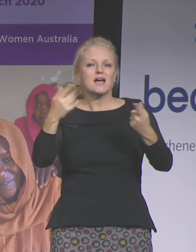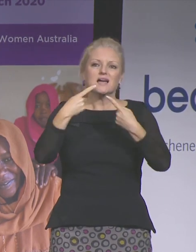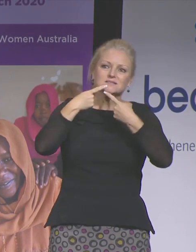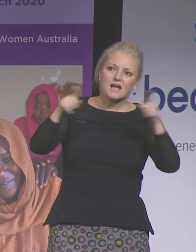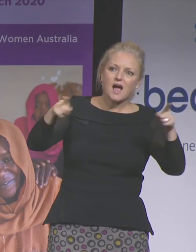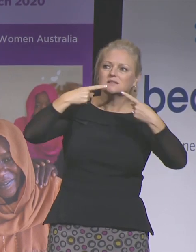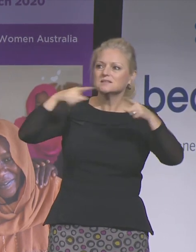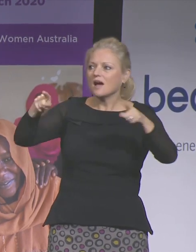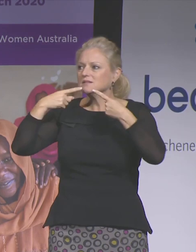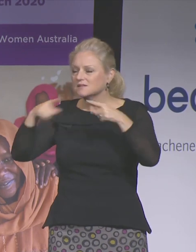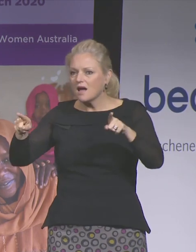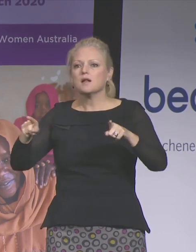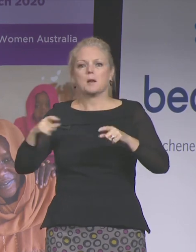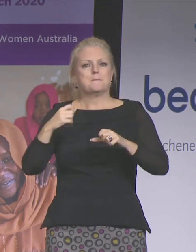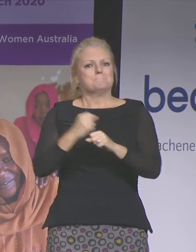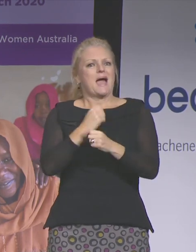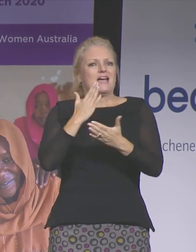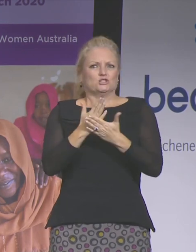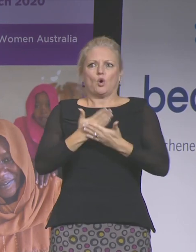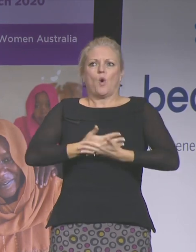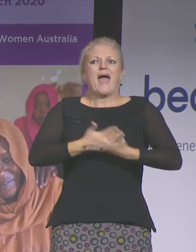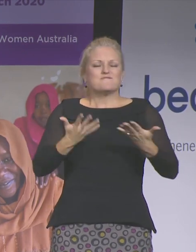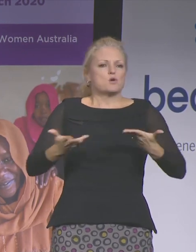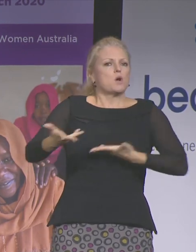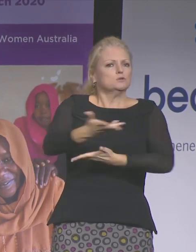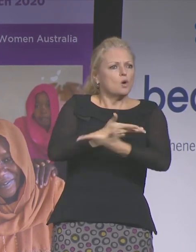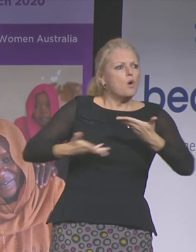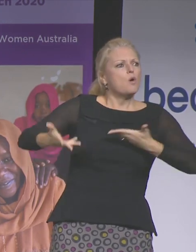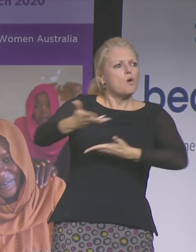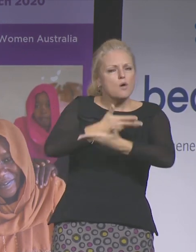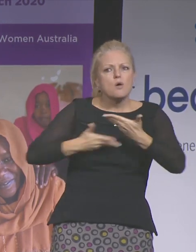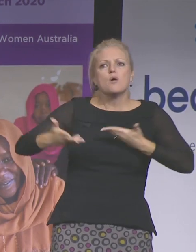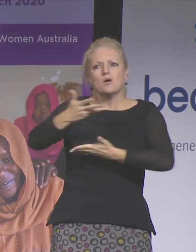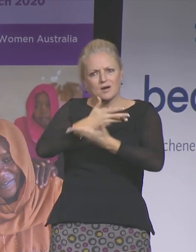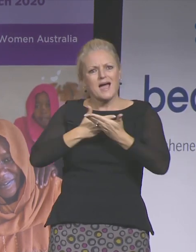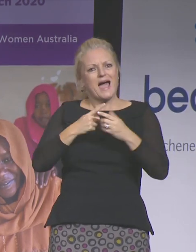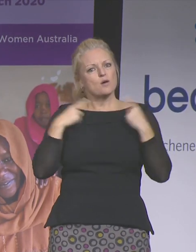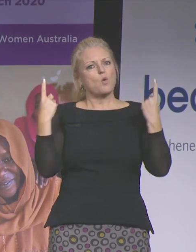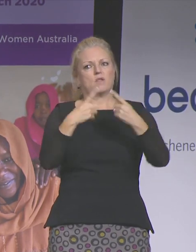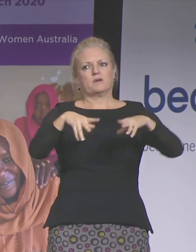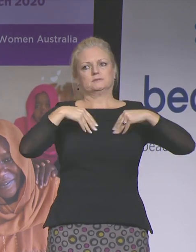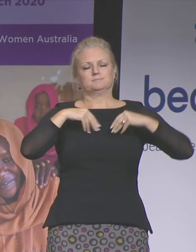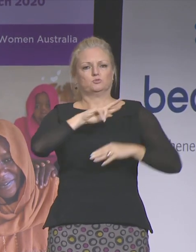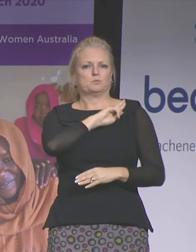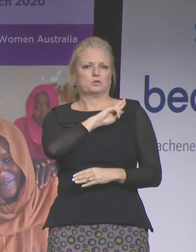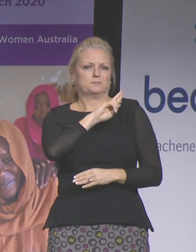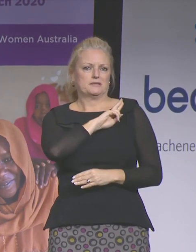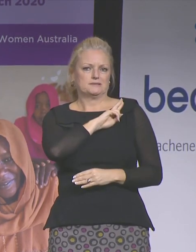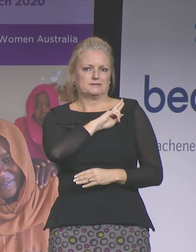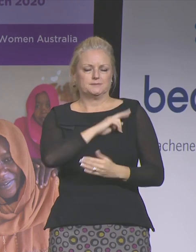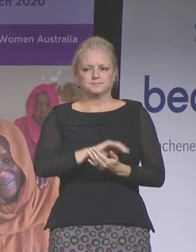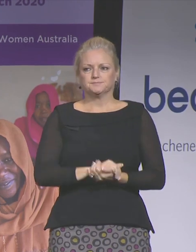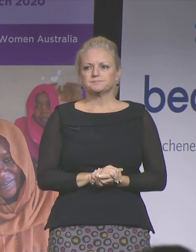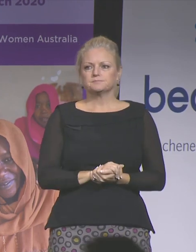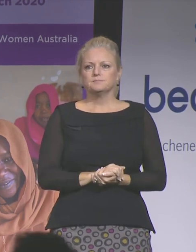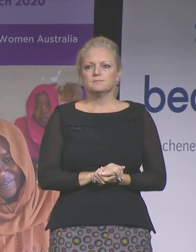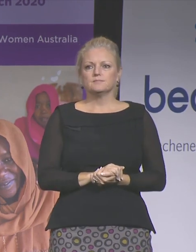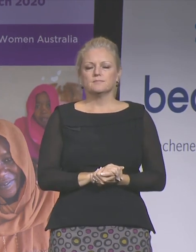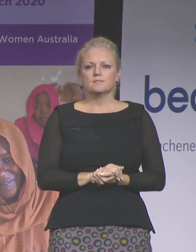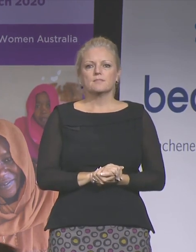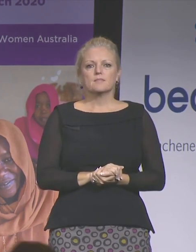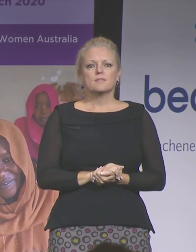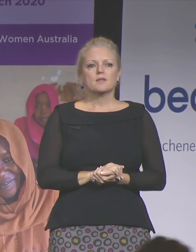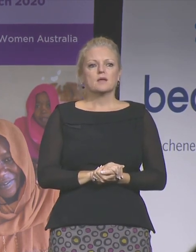into the public domain and create shared accountability for change. The lived